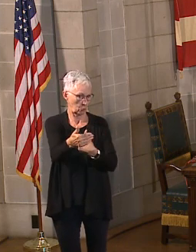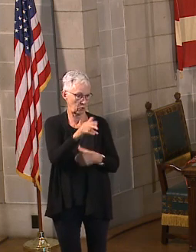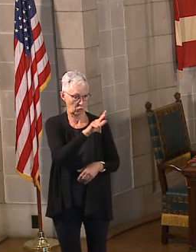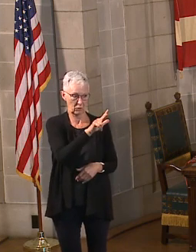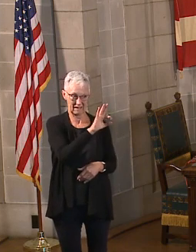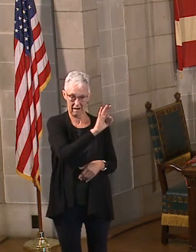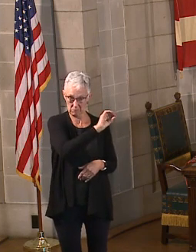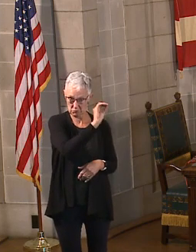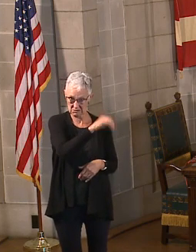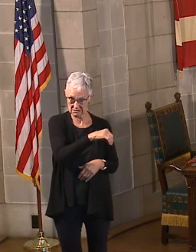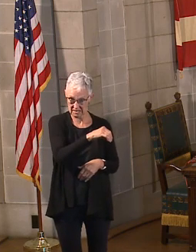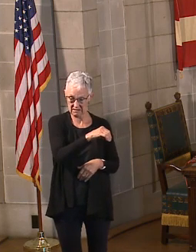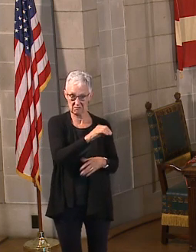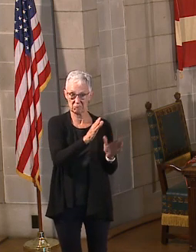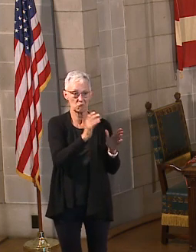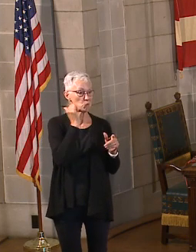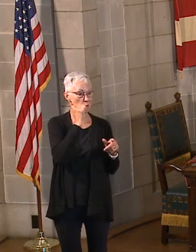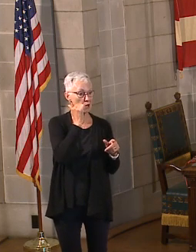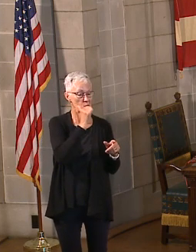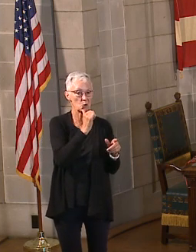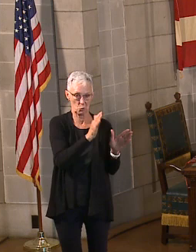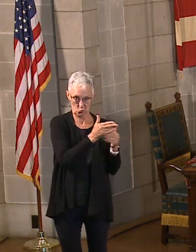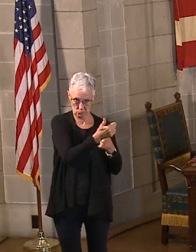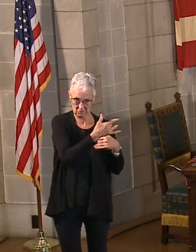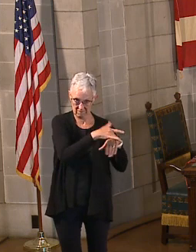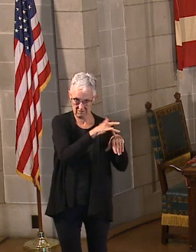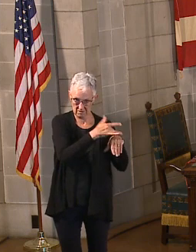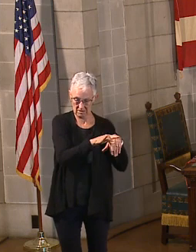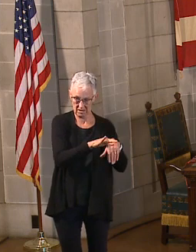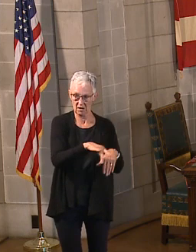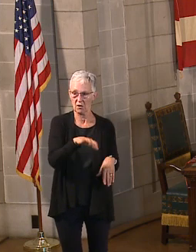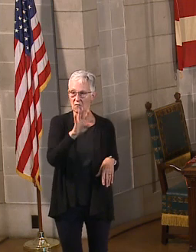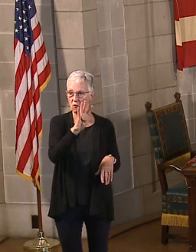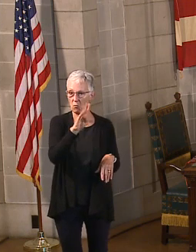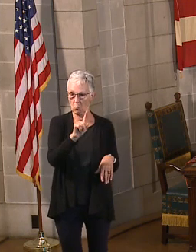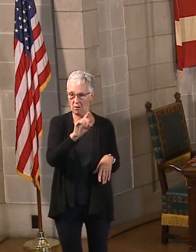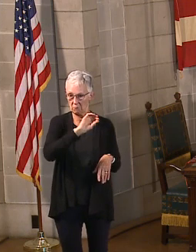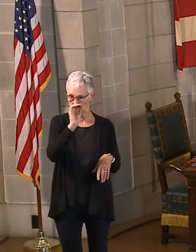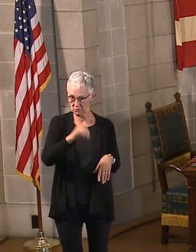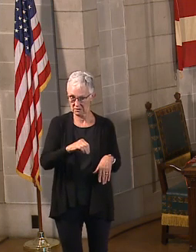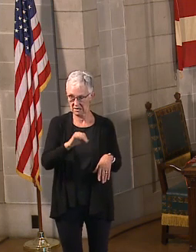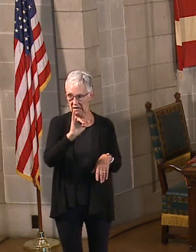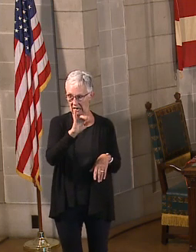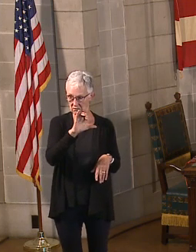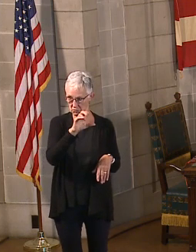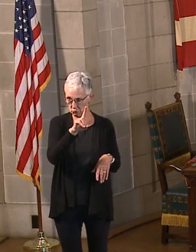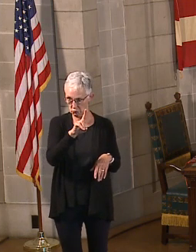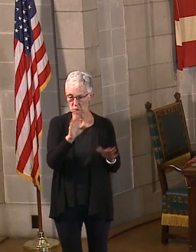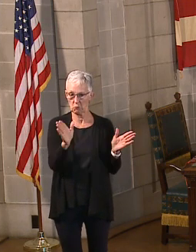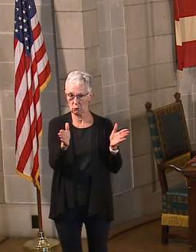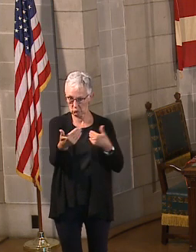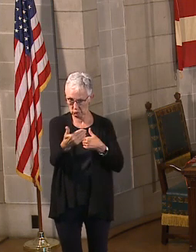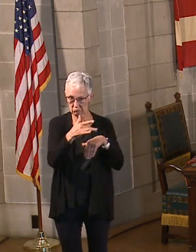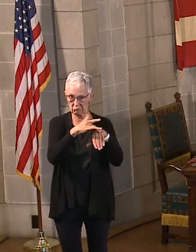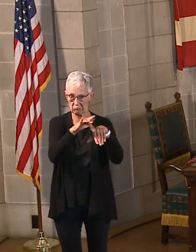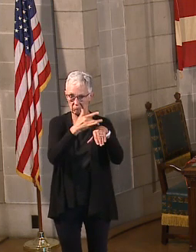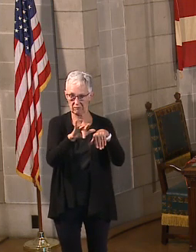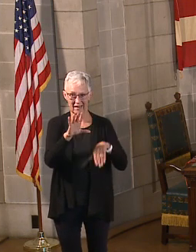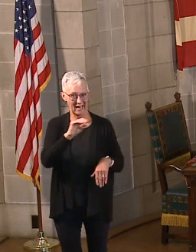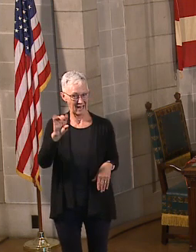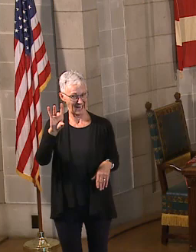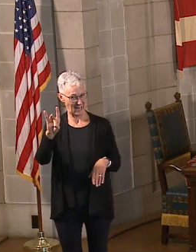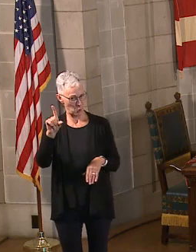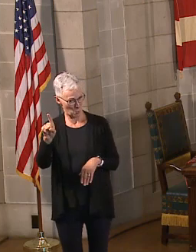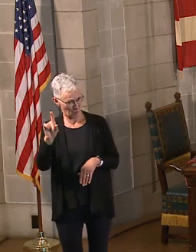percent of our ICU beds are available, and 81 percent of our ventilators are available. So we've been able to provide that hospital bed, that